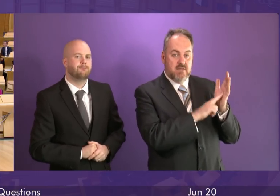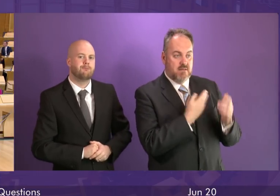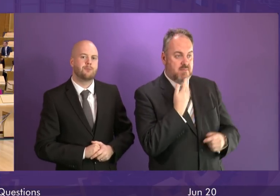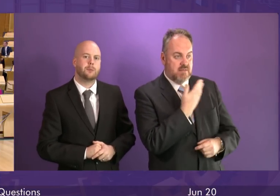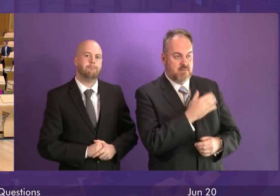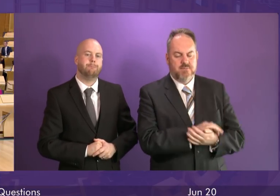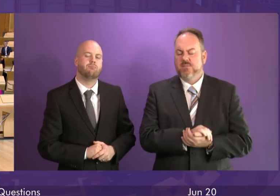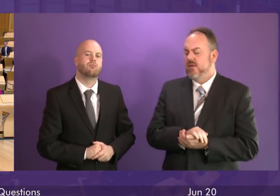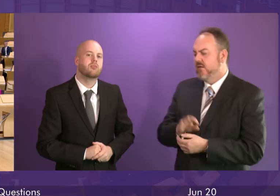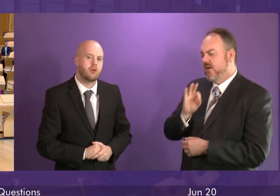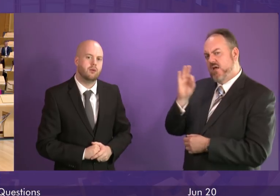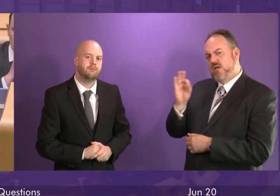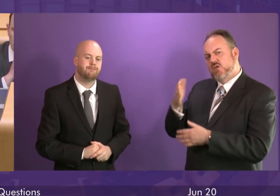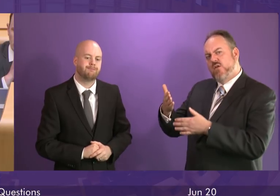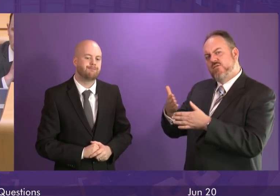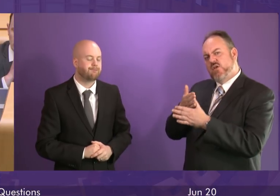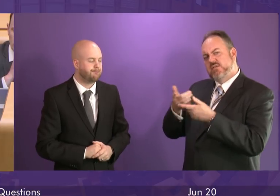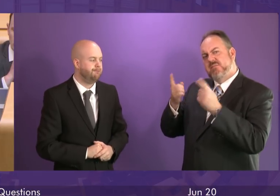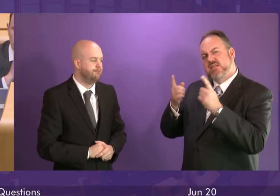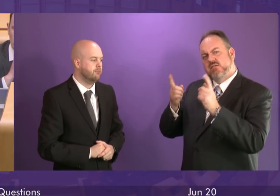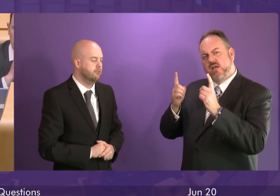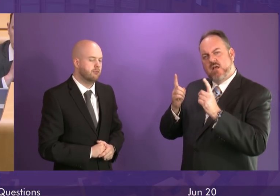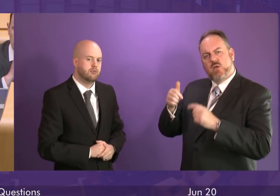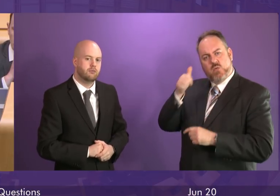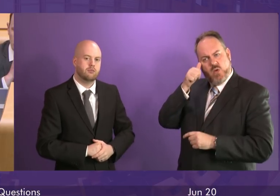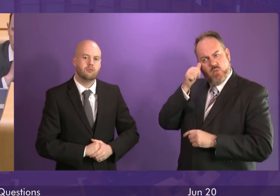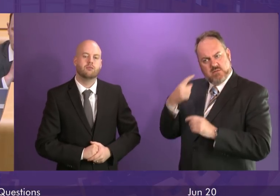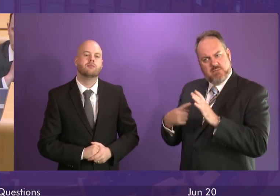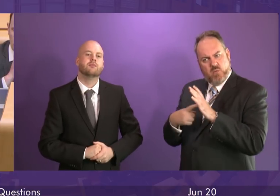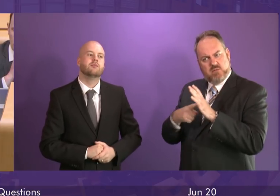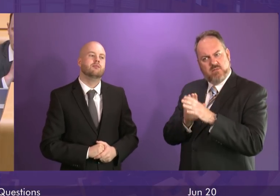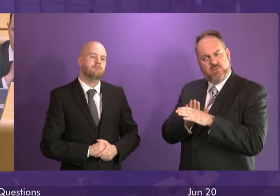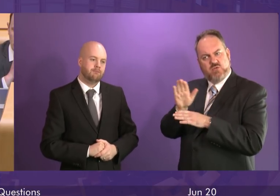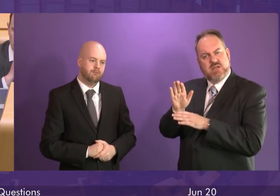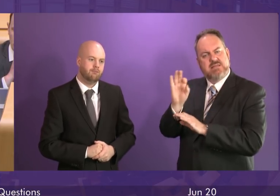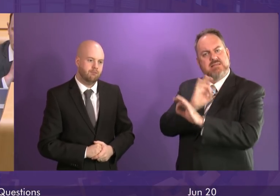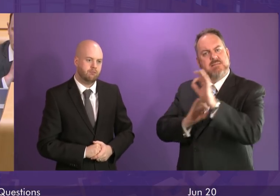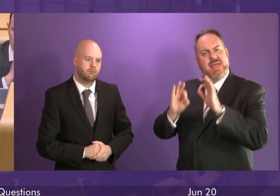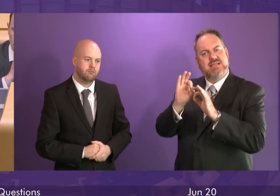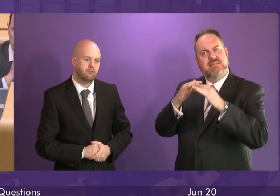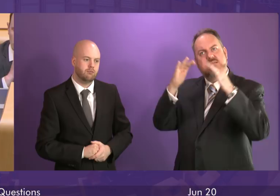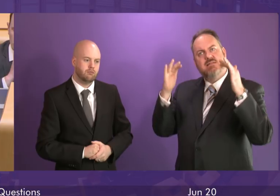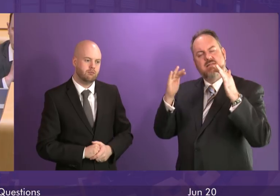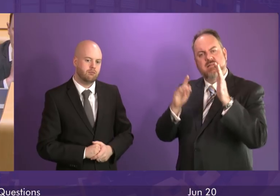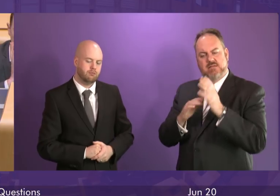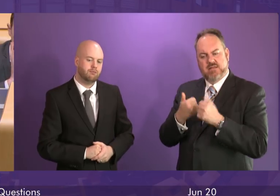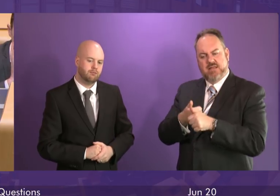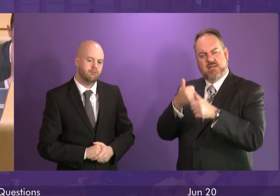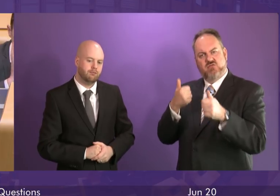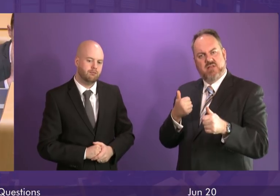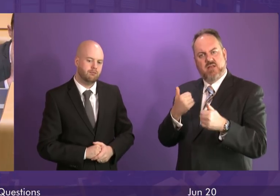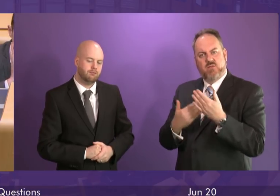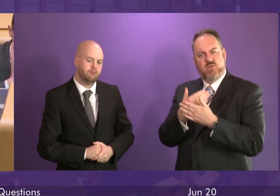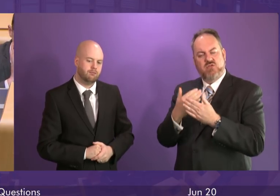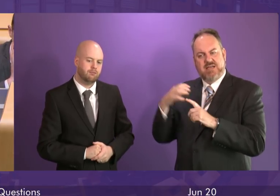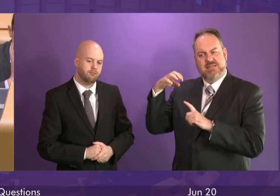The First Minister will be aware of the importance of Scotland's space industry, its potential for growth and our expertise in satellite technology.